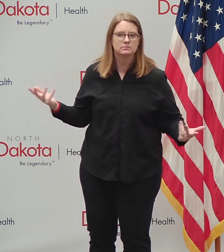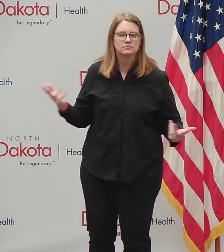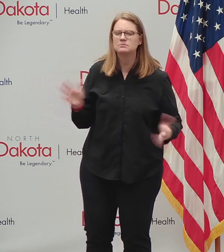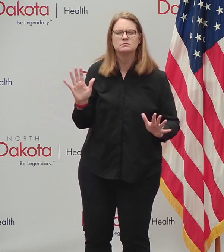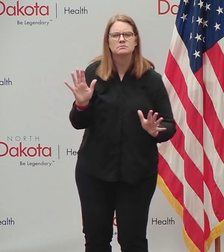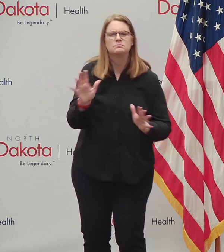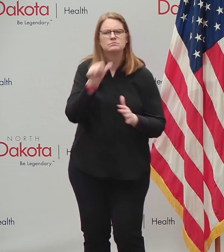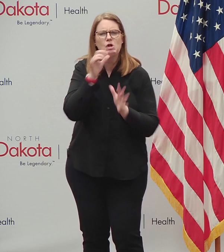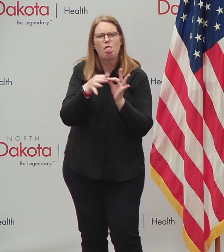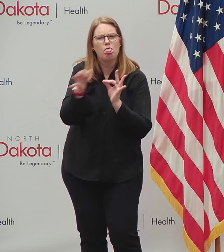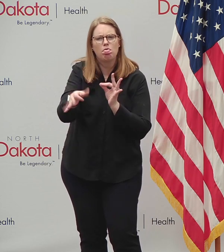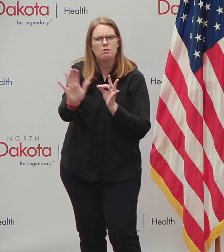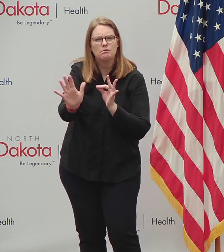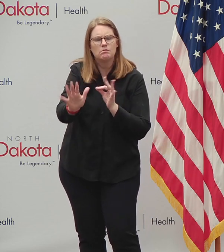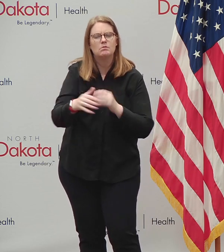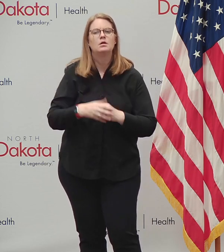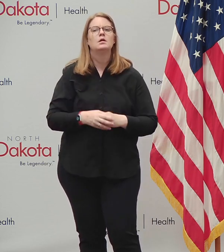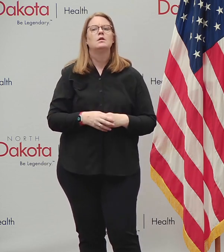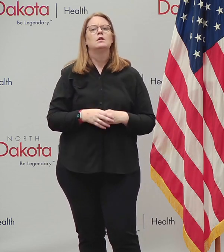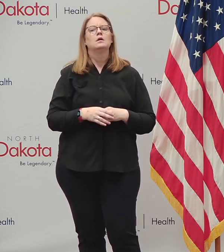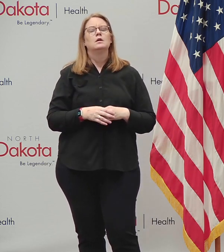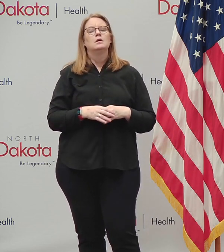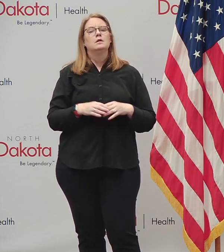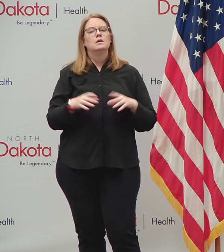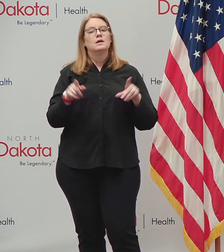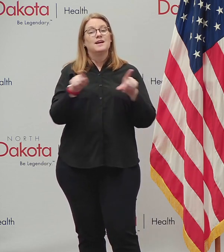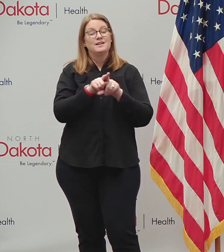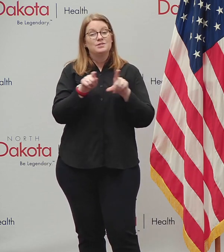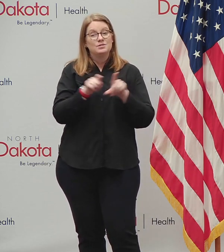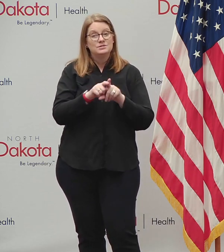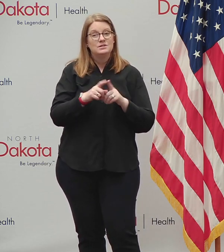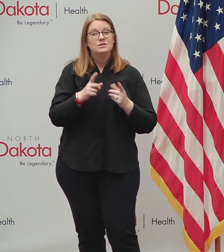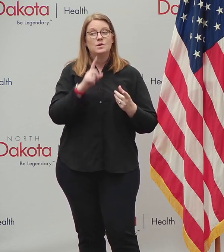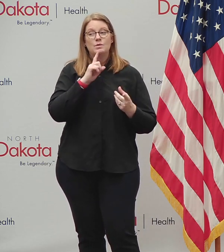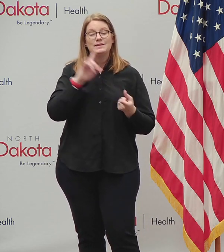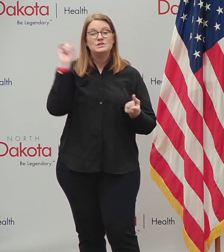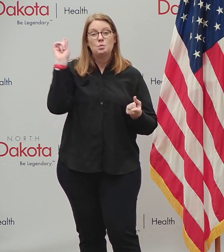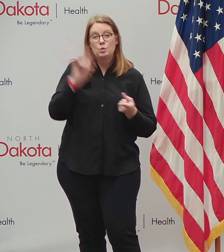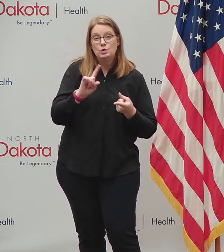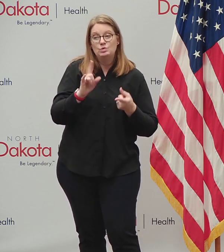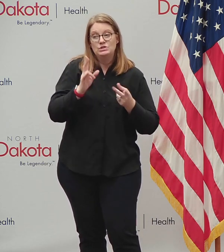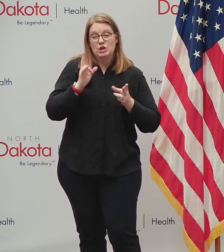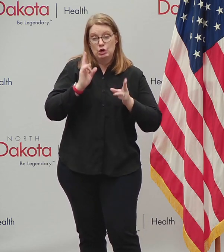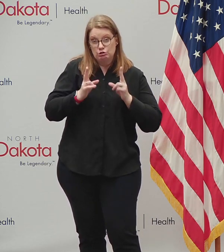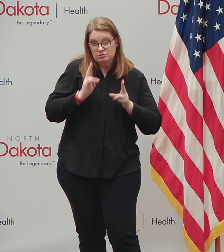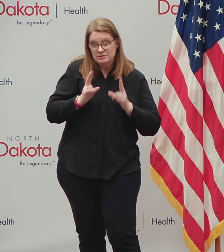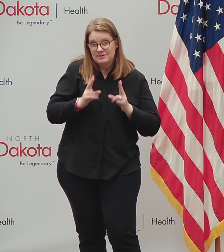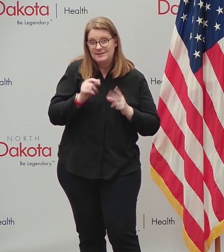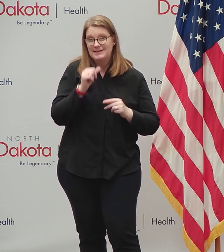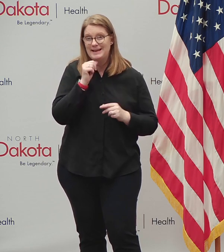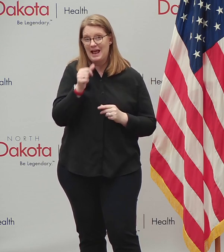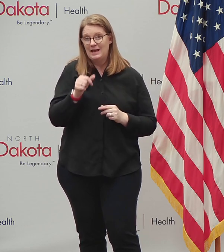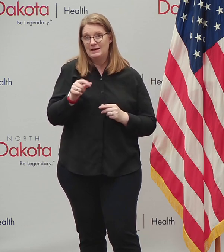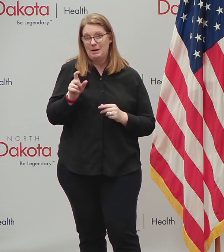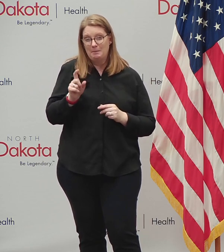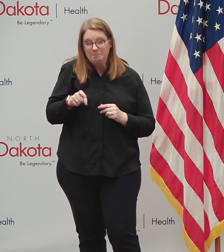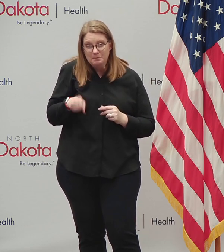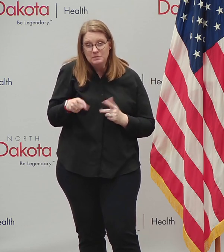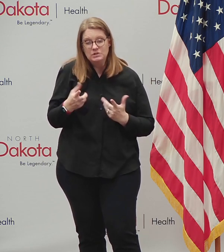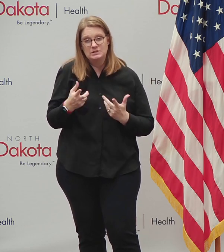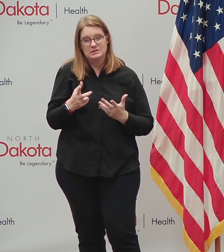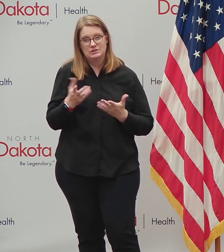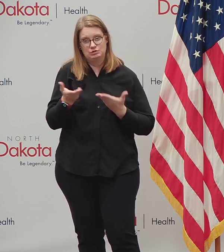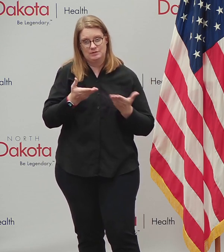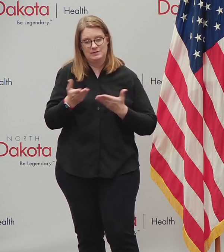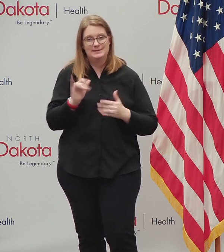hospitals have to pull is to again reduce urgent, non-emergent services in hospitals, such